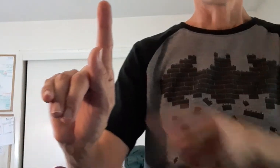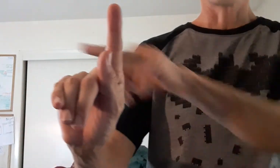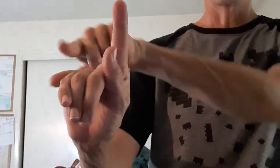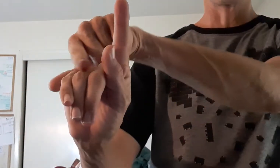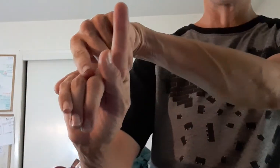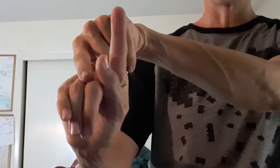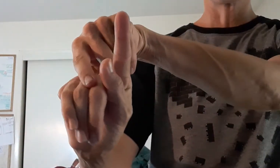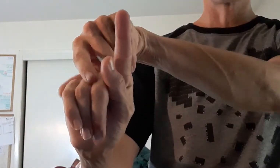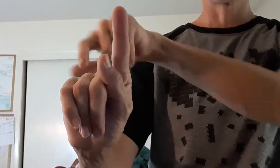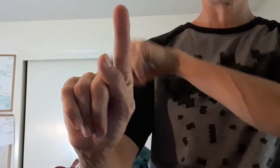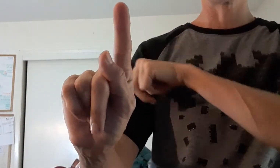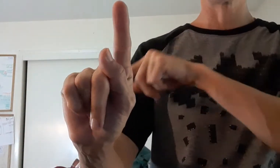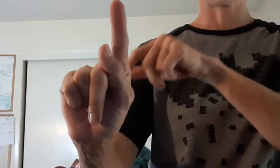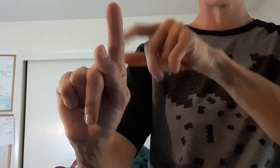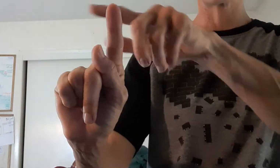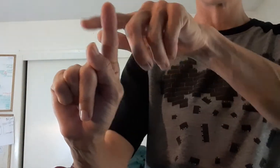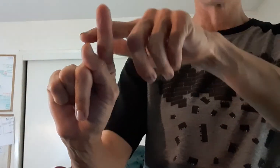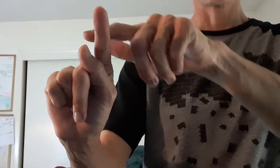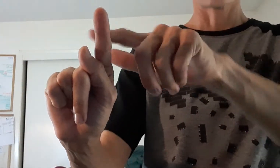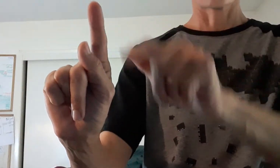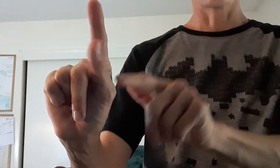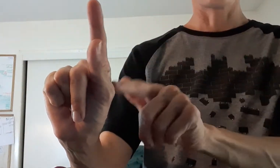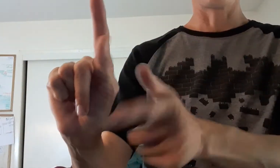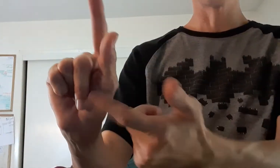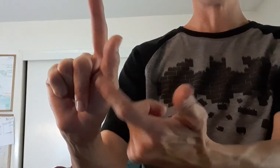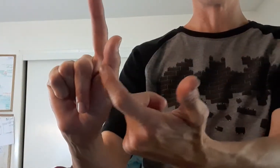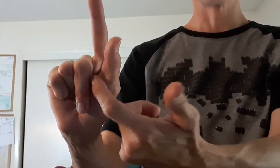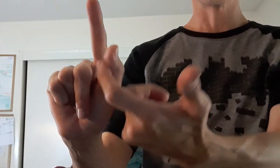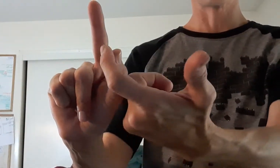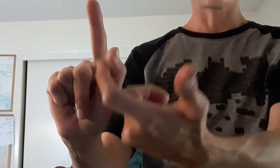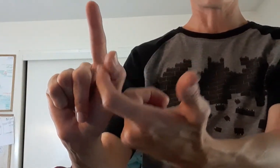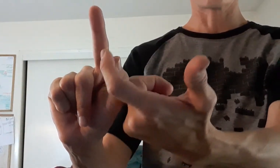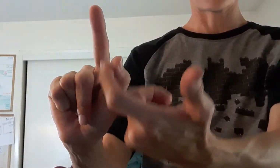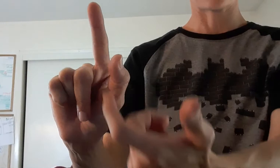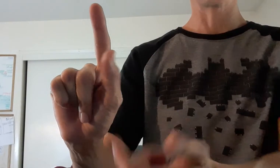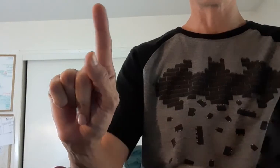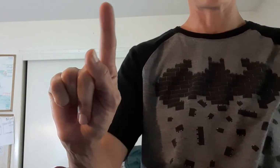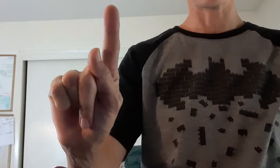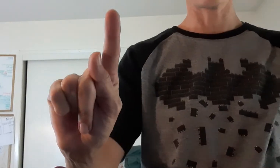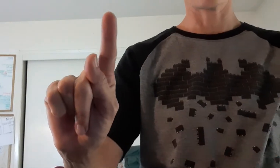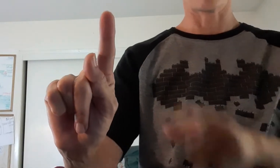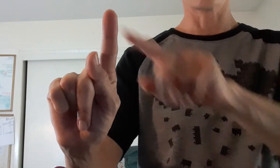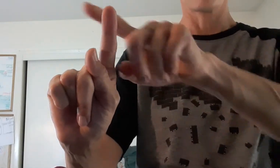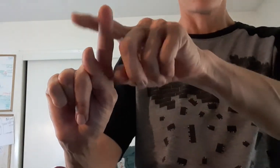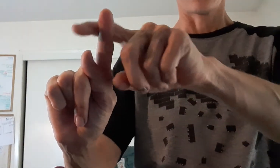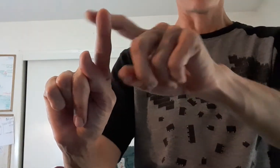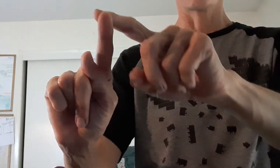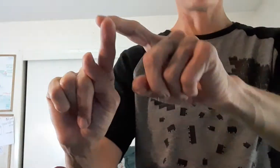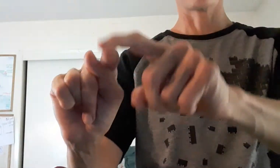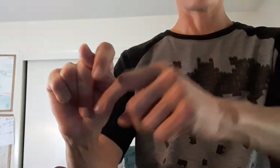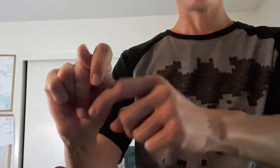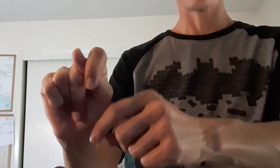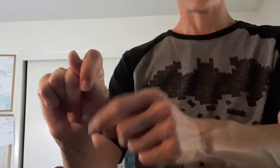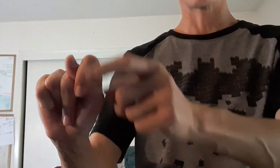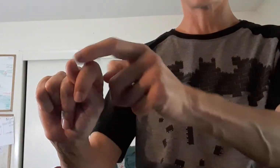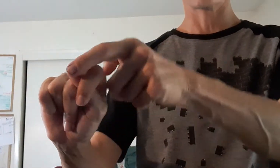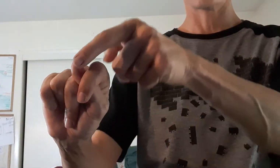bending these fingers down. On this. On the pad side of your thumb. And then putting your index on the